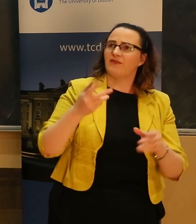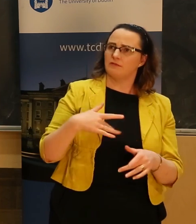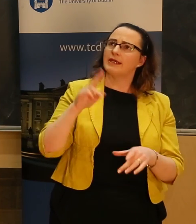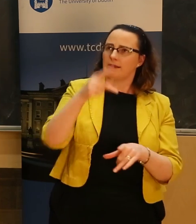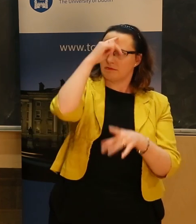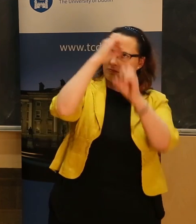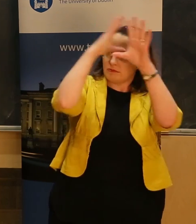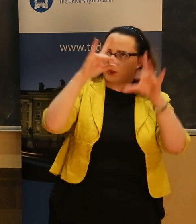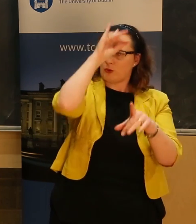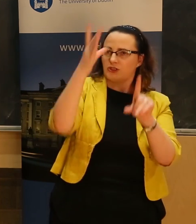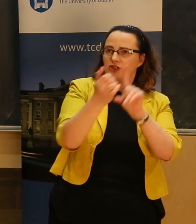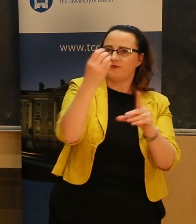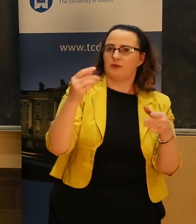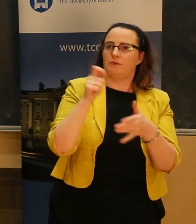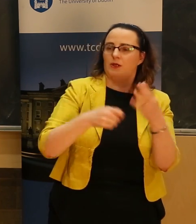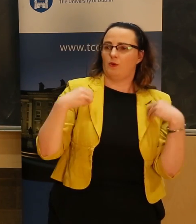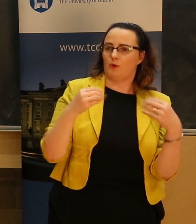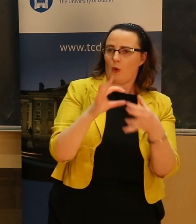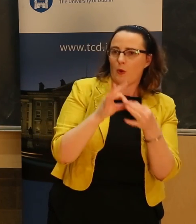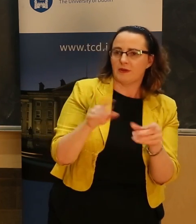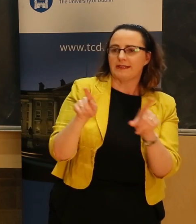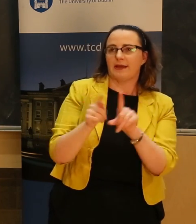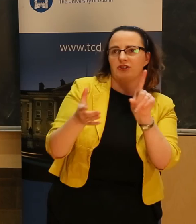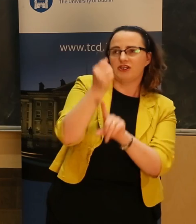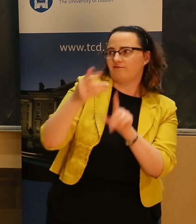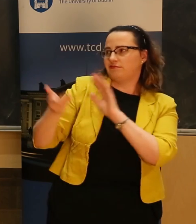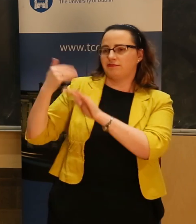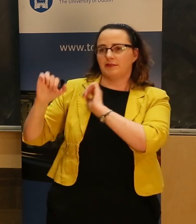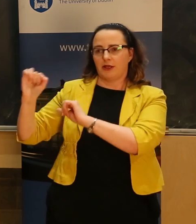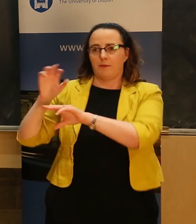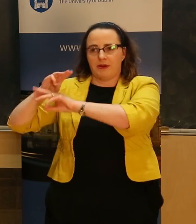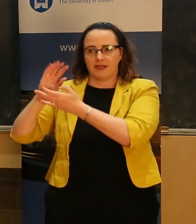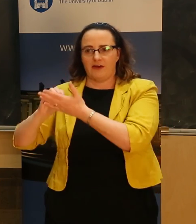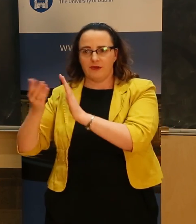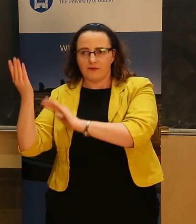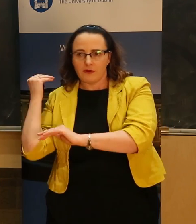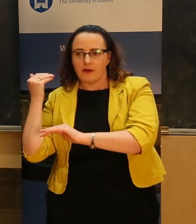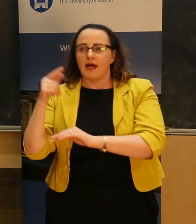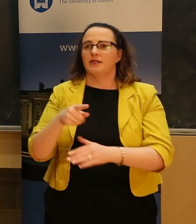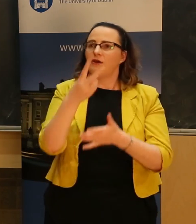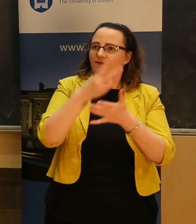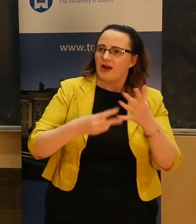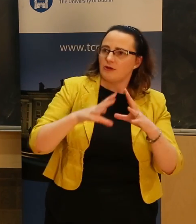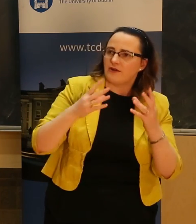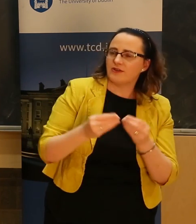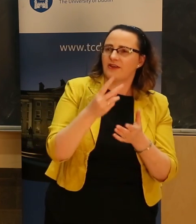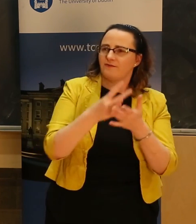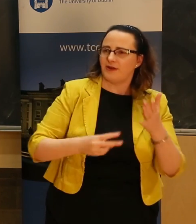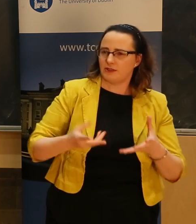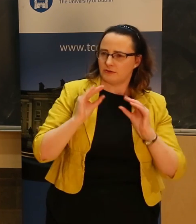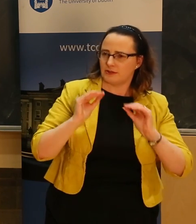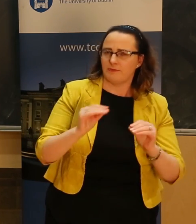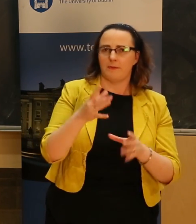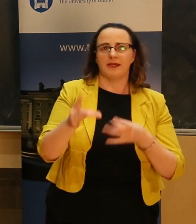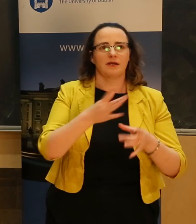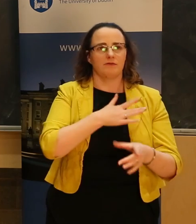live their lives with the same freedom their parents had, and in which education at all levels is valued for the way in which it enriches our lives and enables